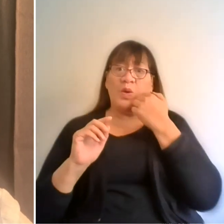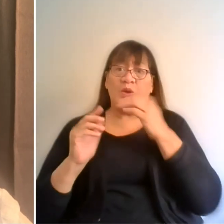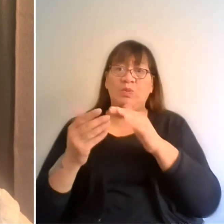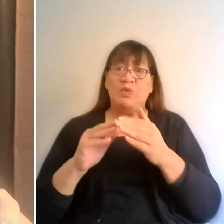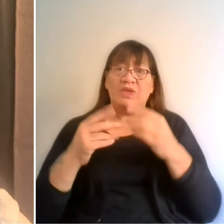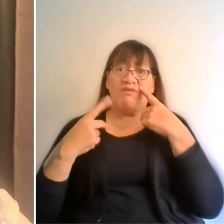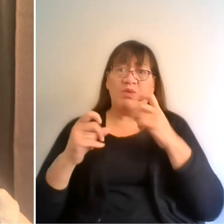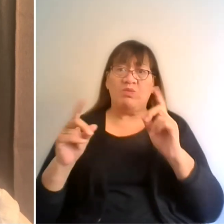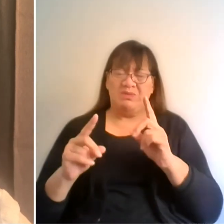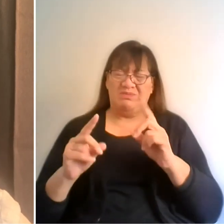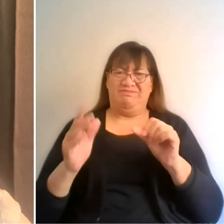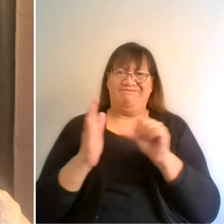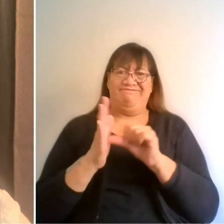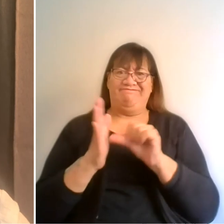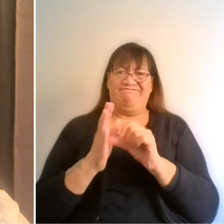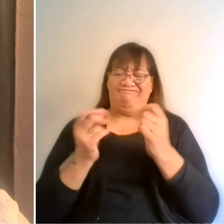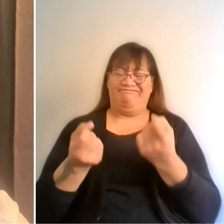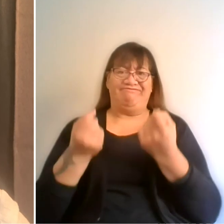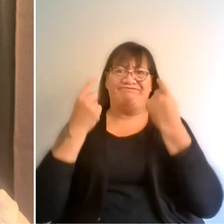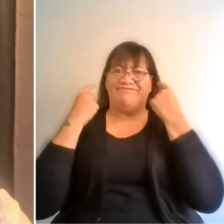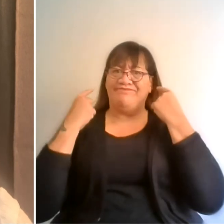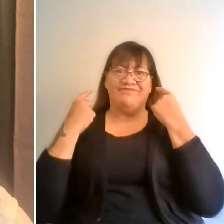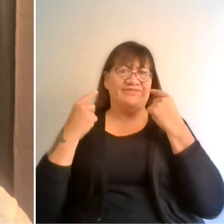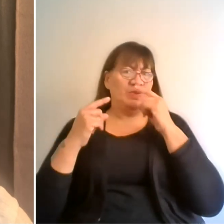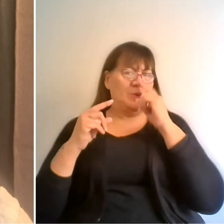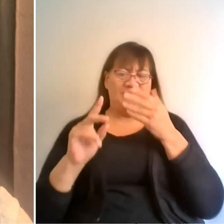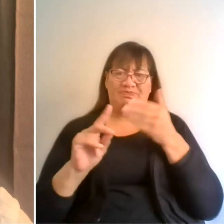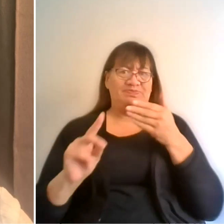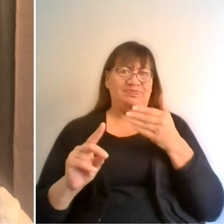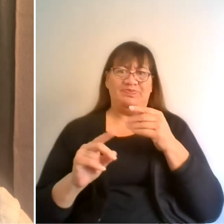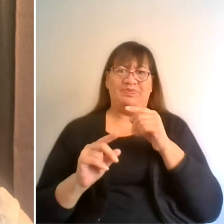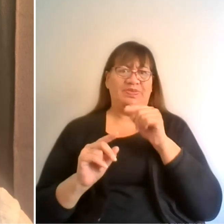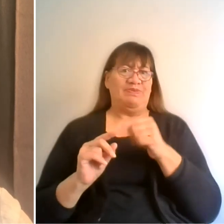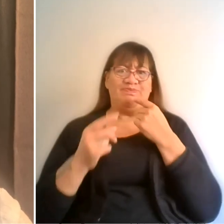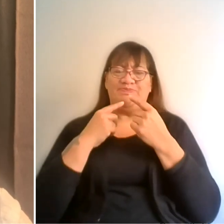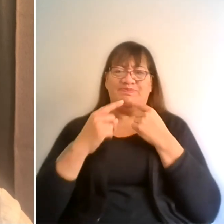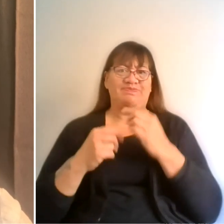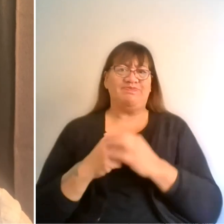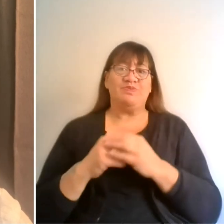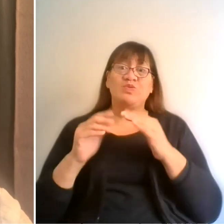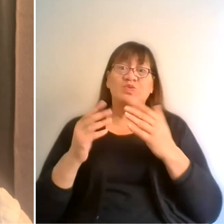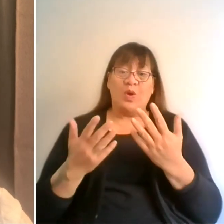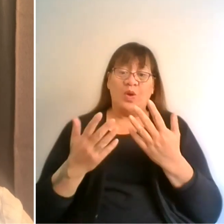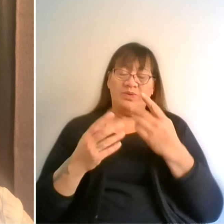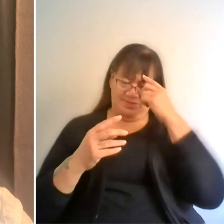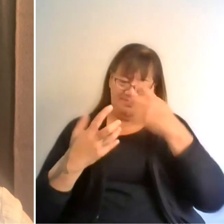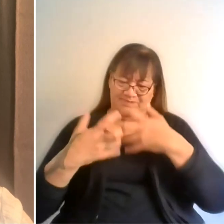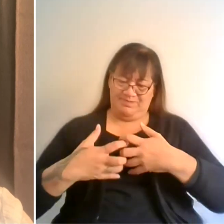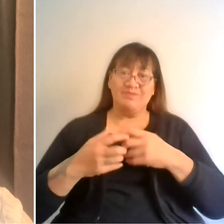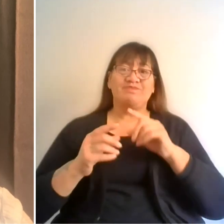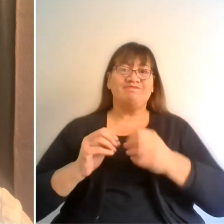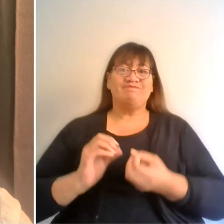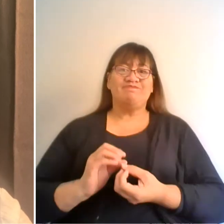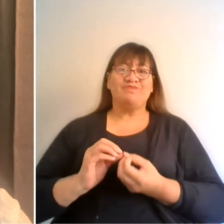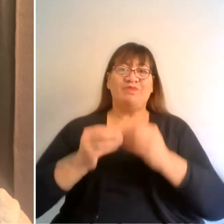hard, some of our communities were finding it hard to relate. So the idea of Pairangi was born where we would